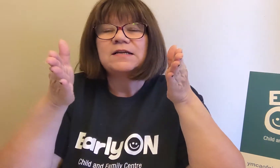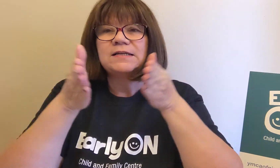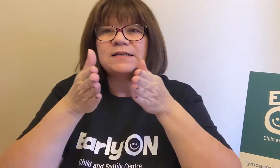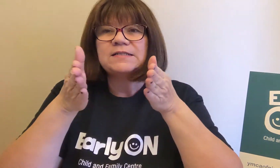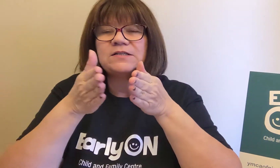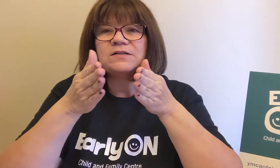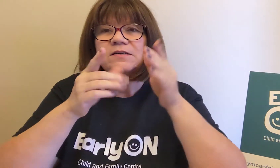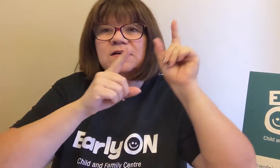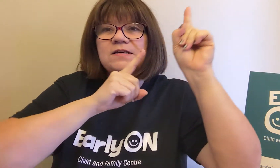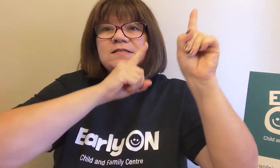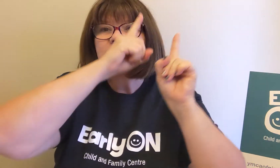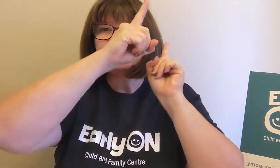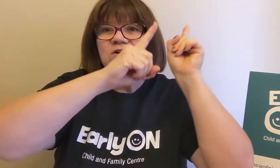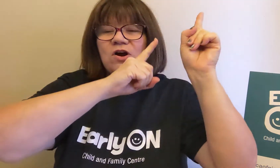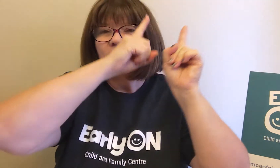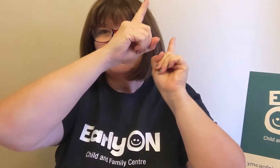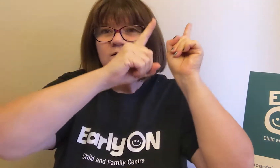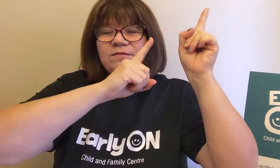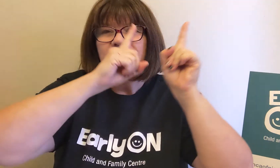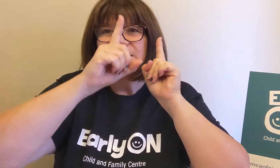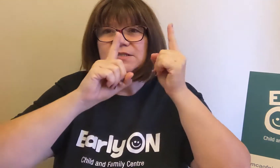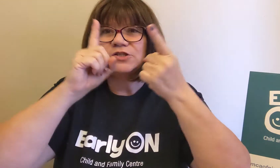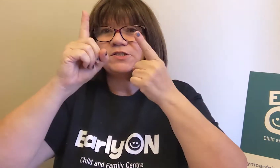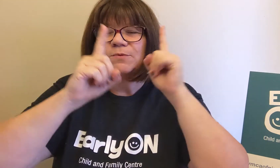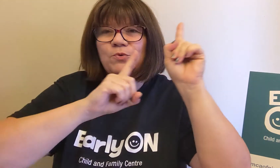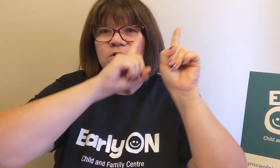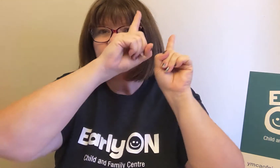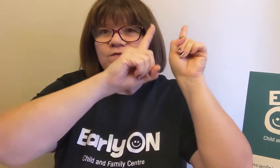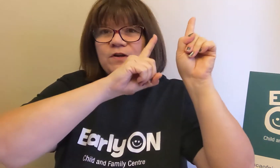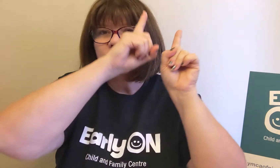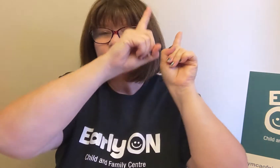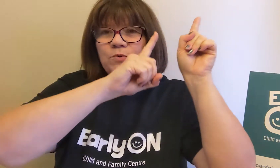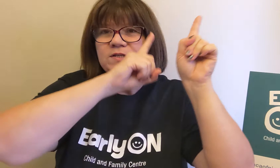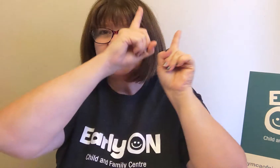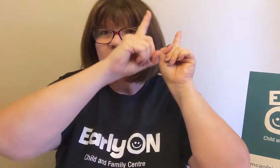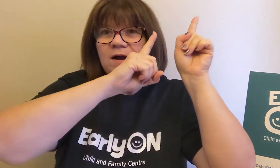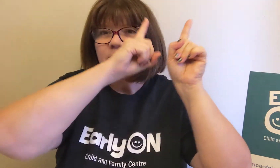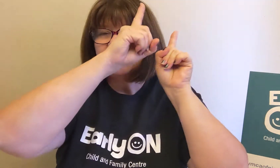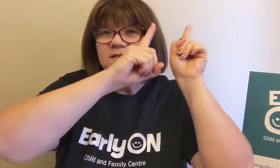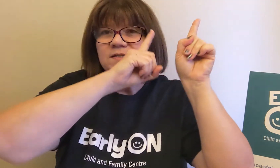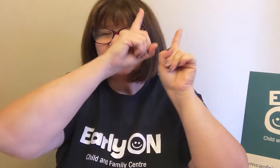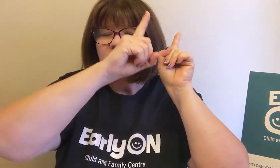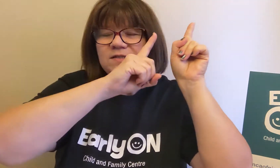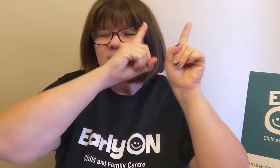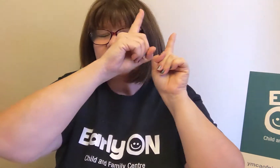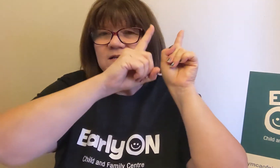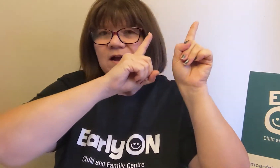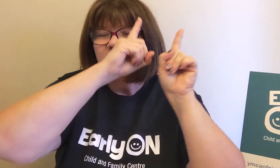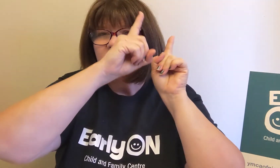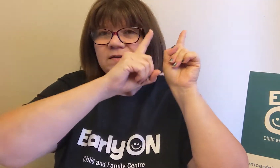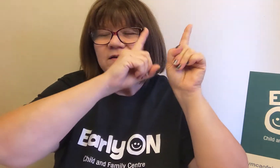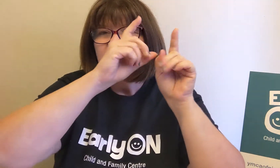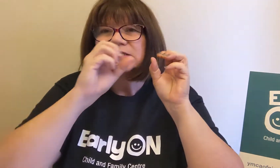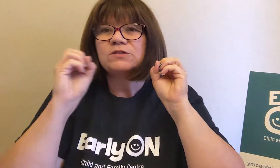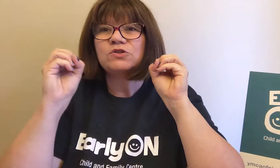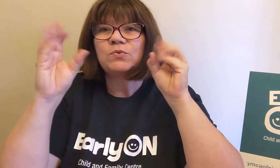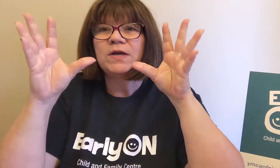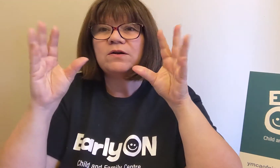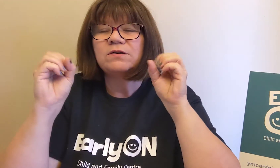little star is just our pointer fingers pointing up to the stars in the sky. So twinkle